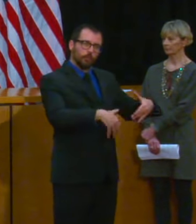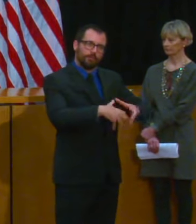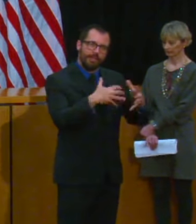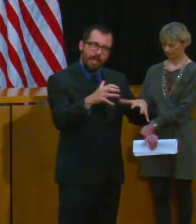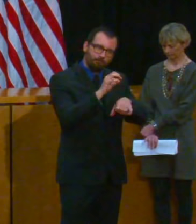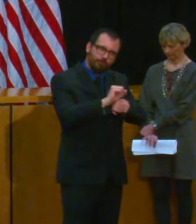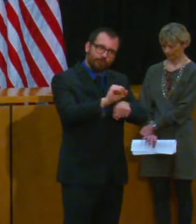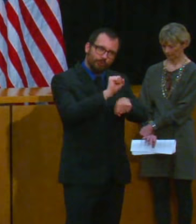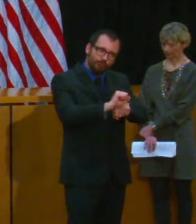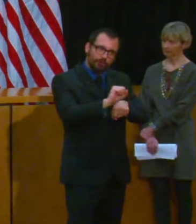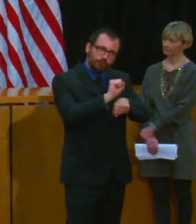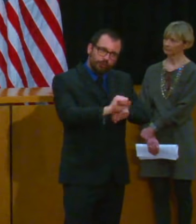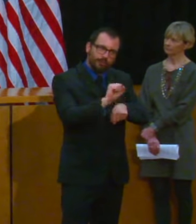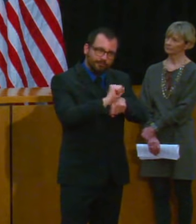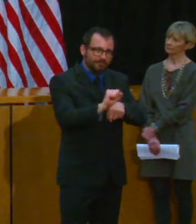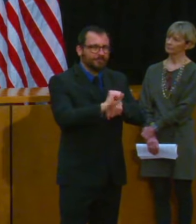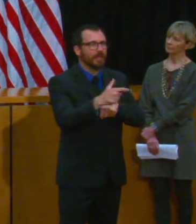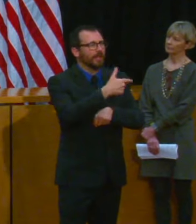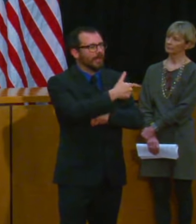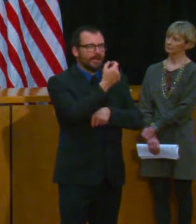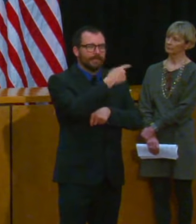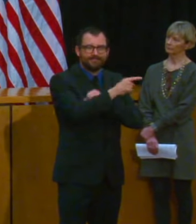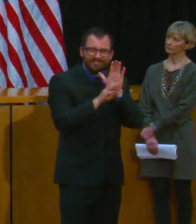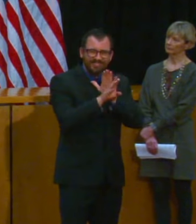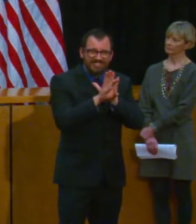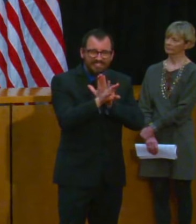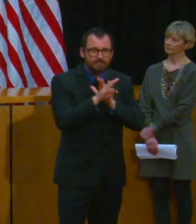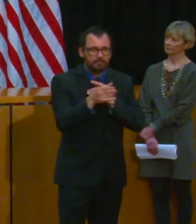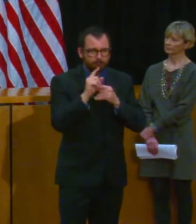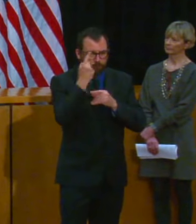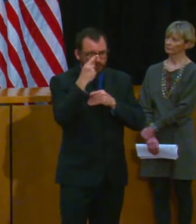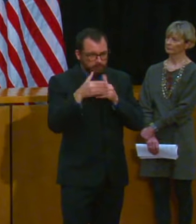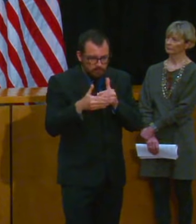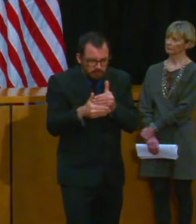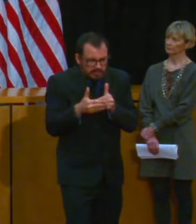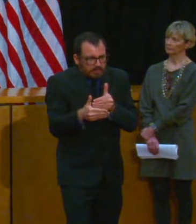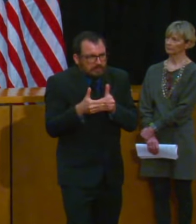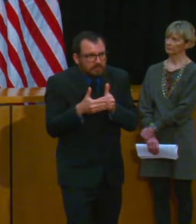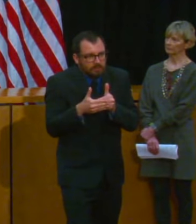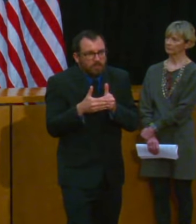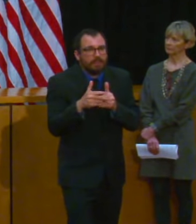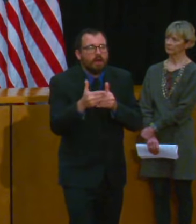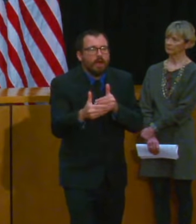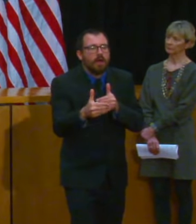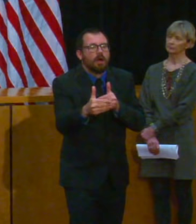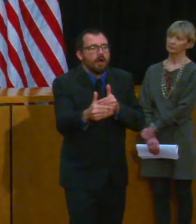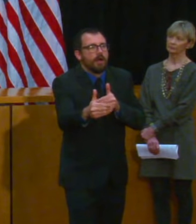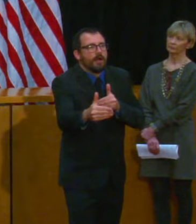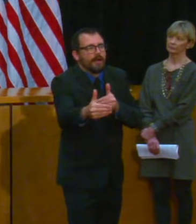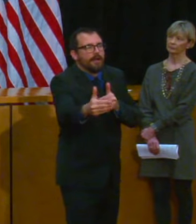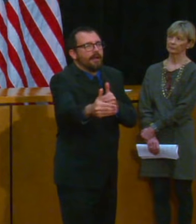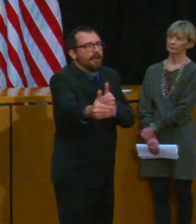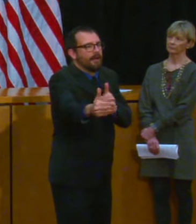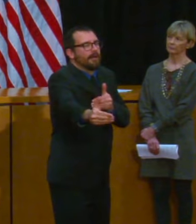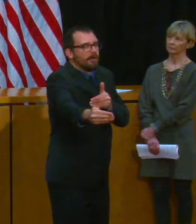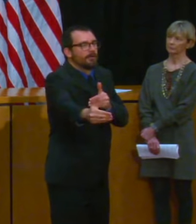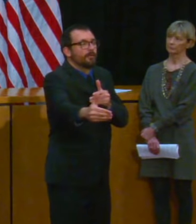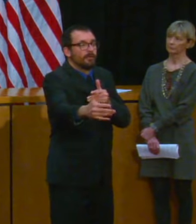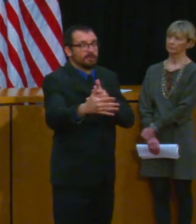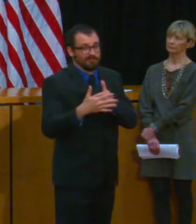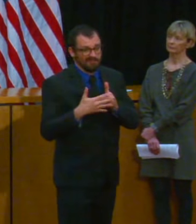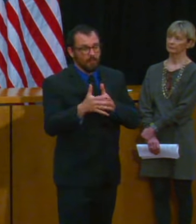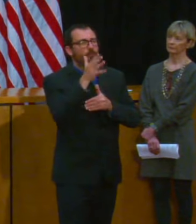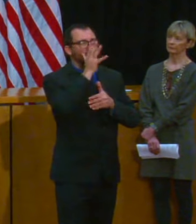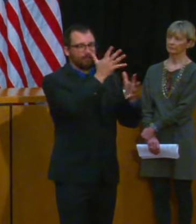and final report findings from the group as they move forward we also just want to let you know today we did submit a request to